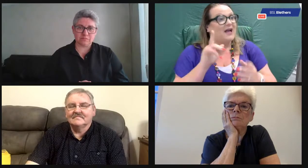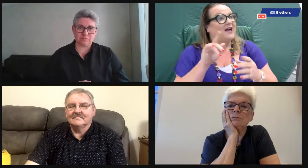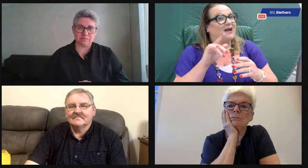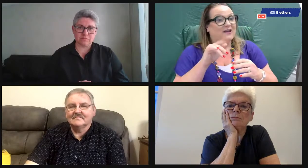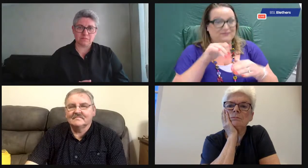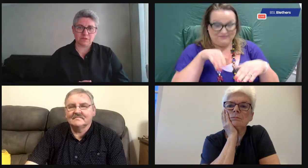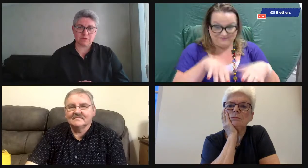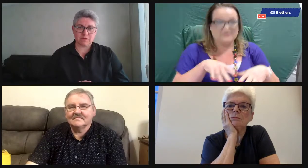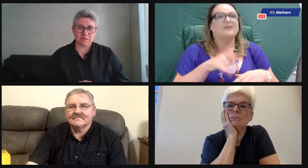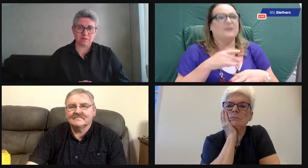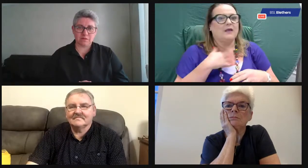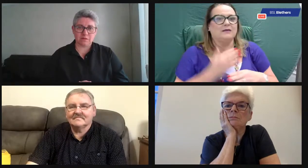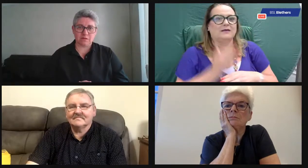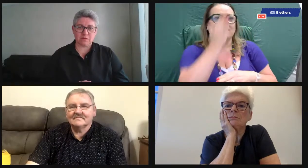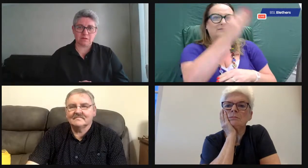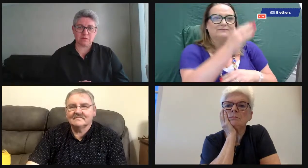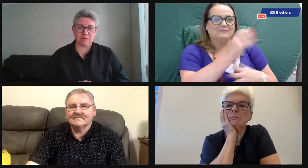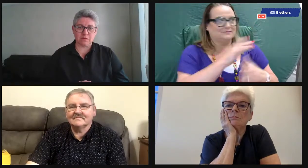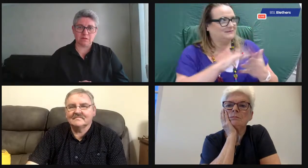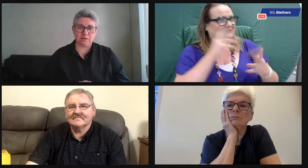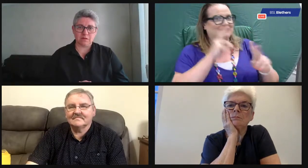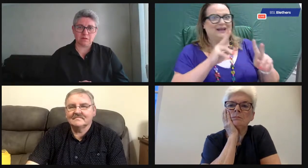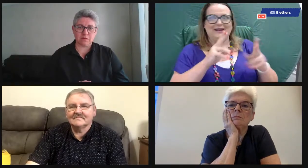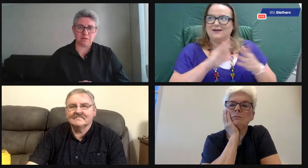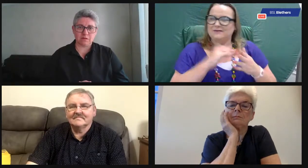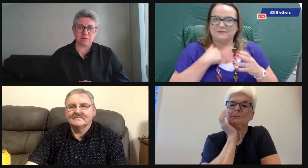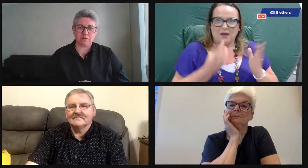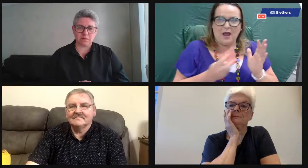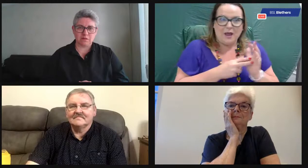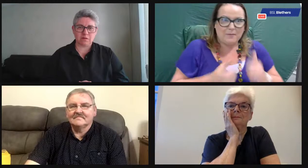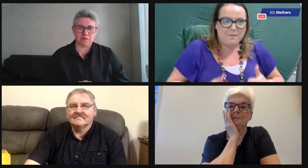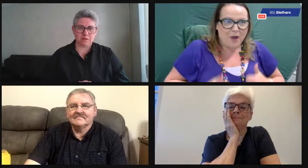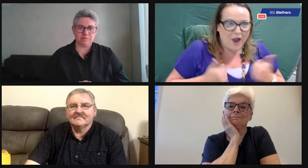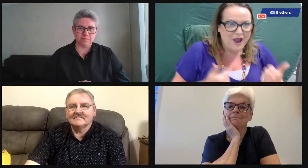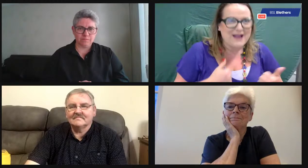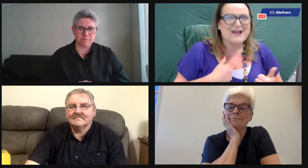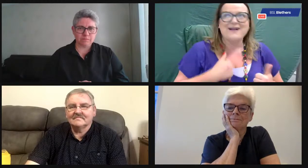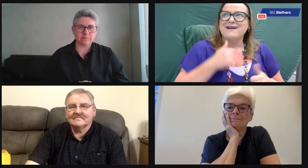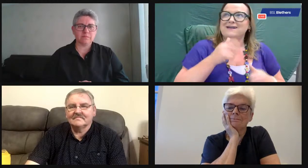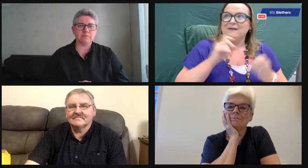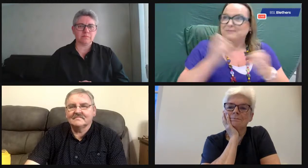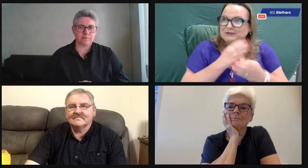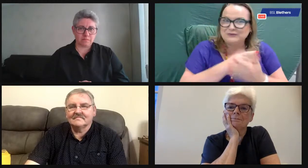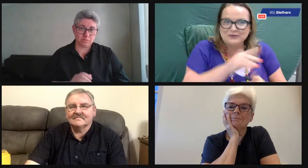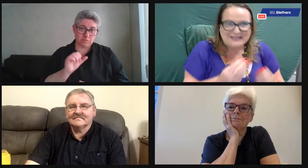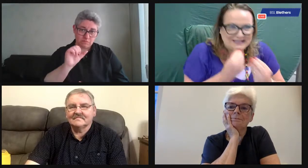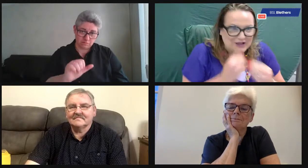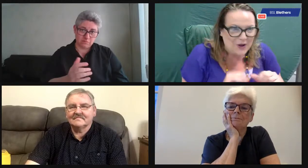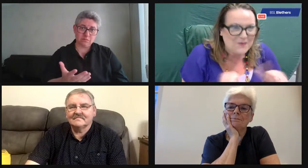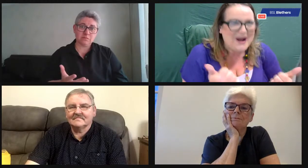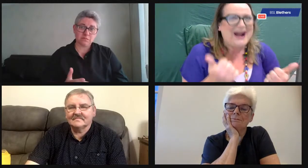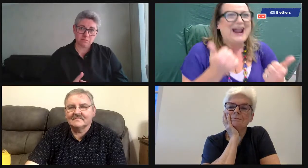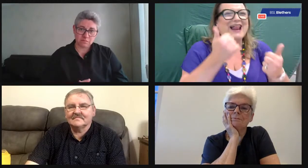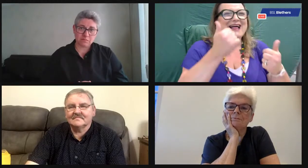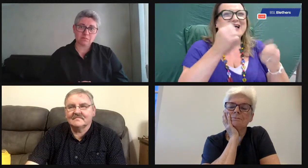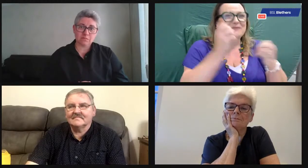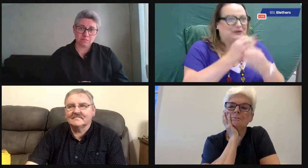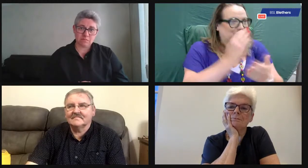try and wear the same watch because then they could recognize you from that, from touch. So it was things like that. I was getting up in the morning,